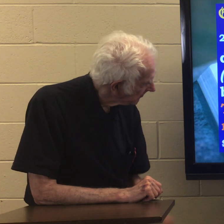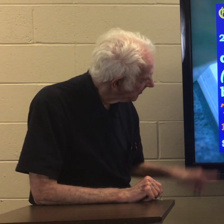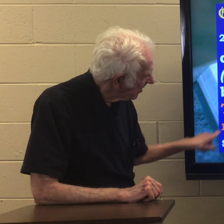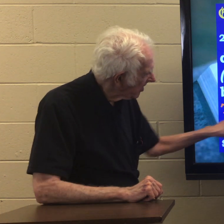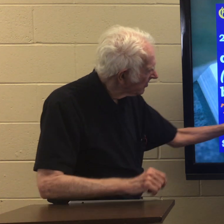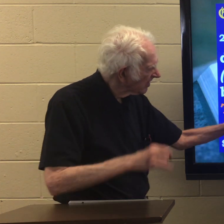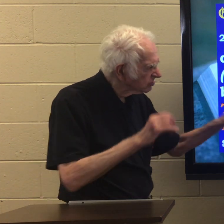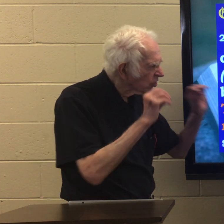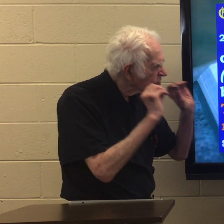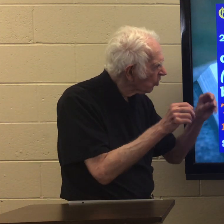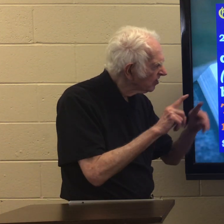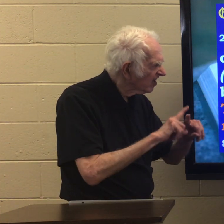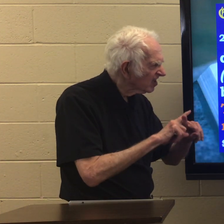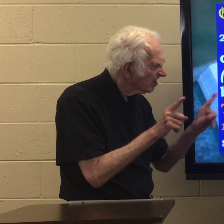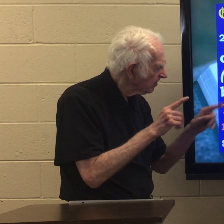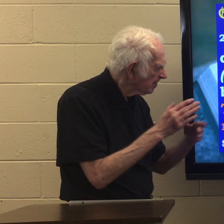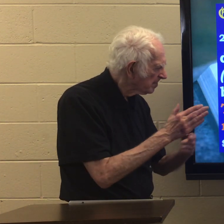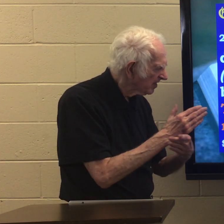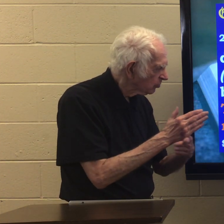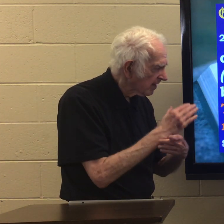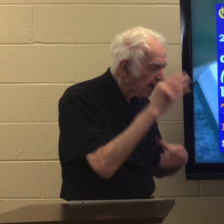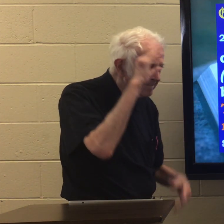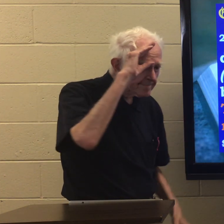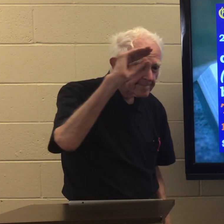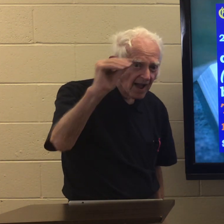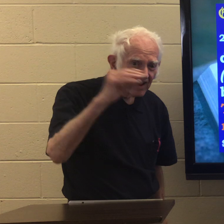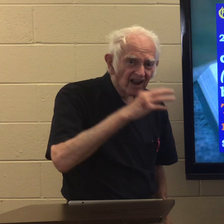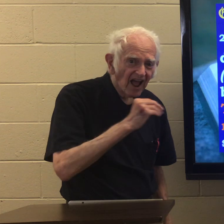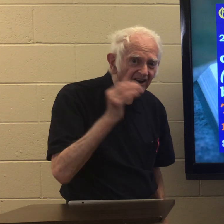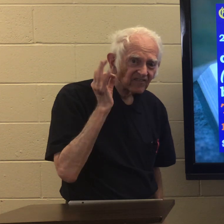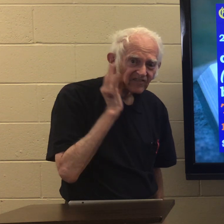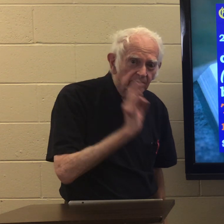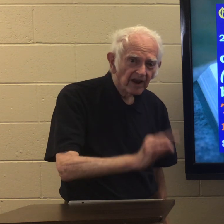There is no difference between male and female.